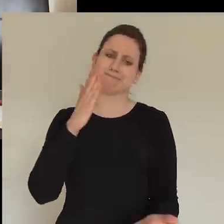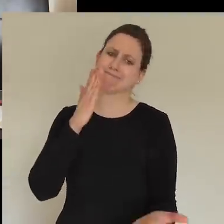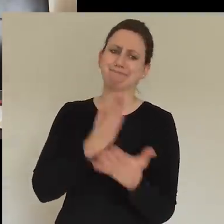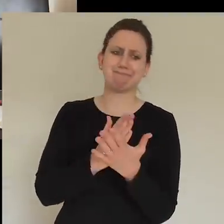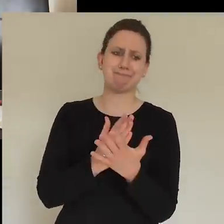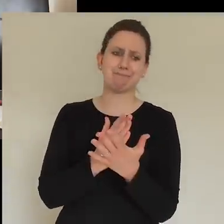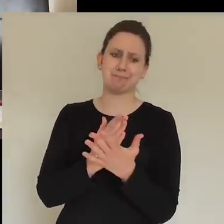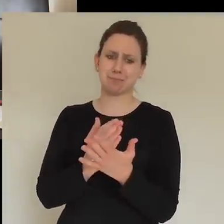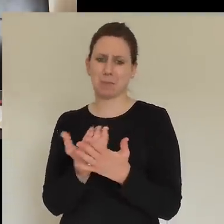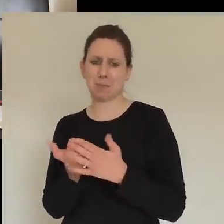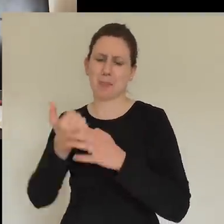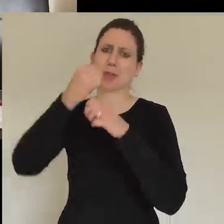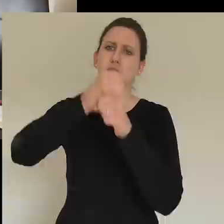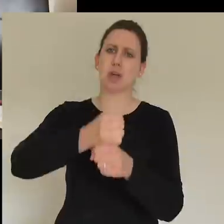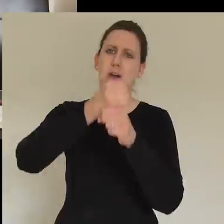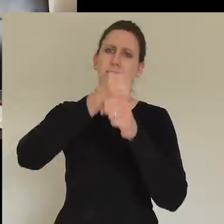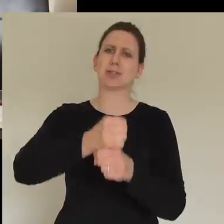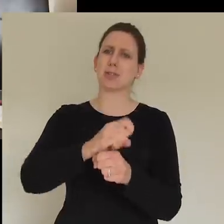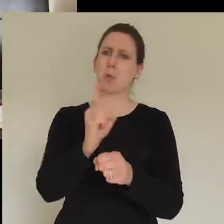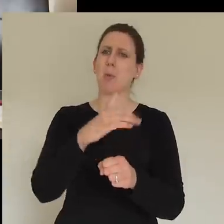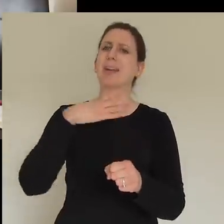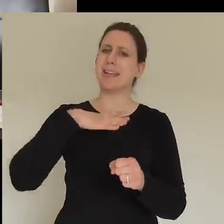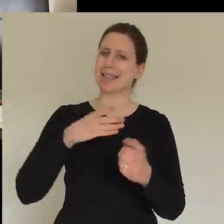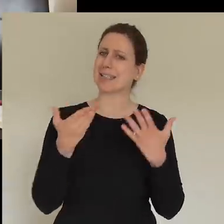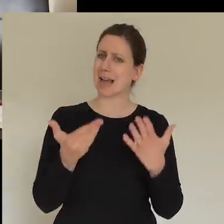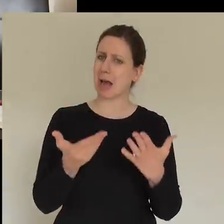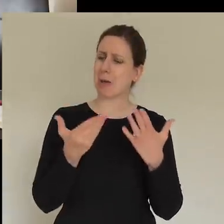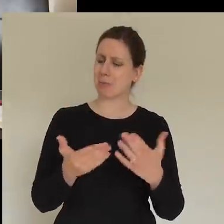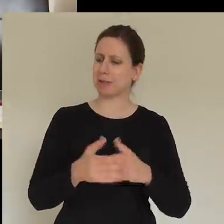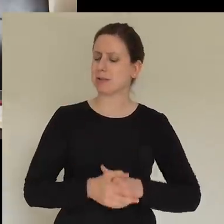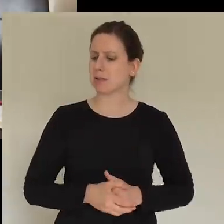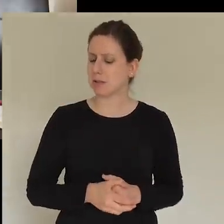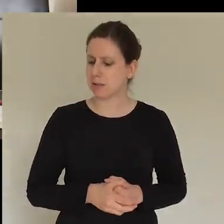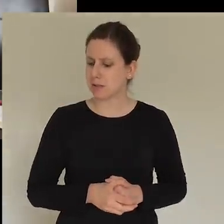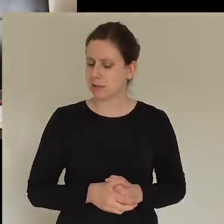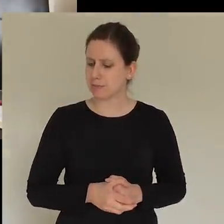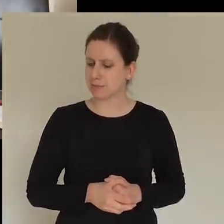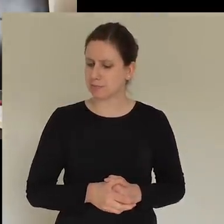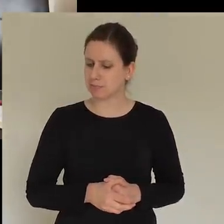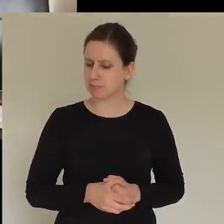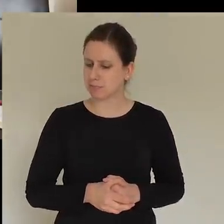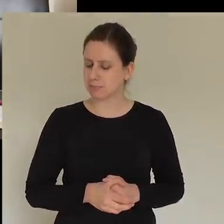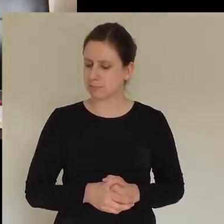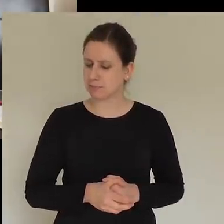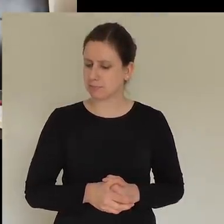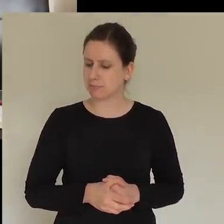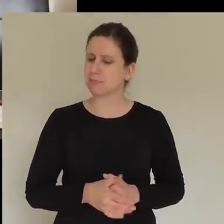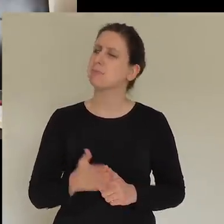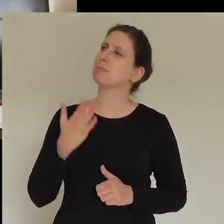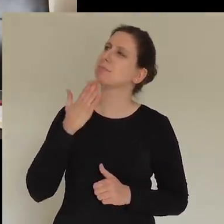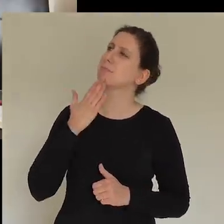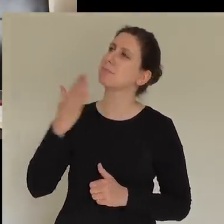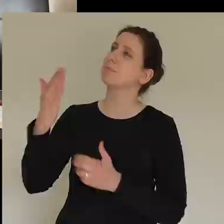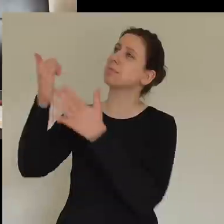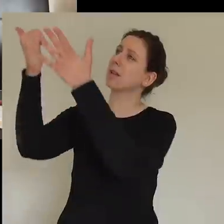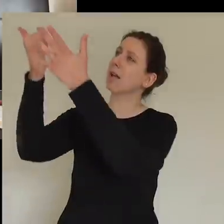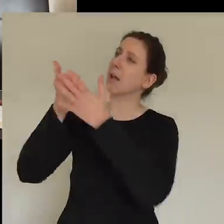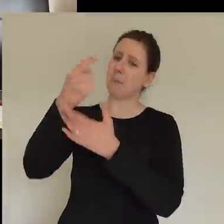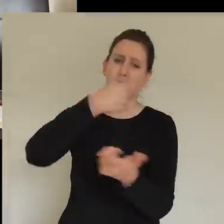you help us to reach out to those over fences and around us? you help us to be community, even if it needs